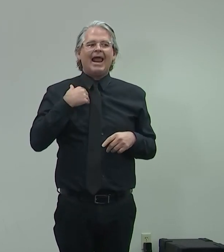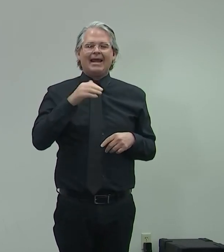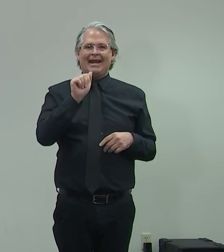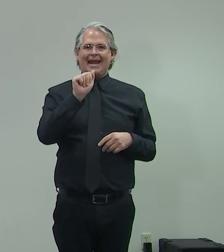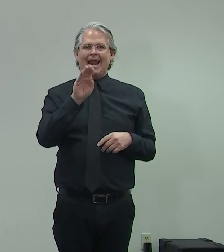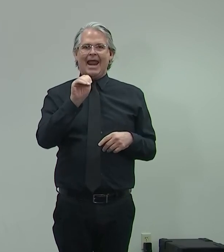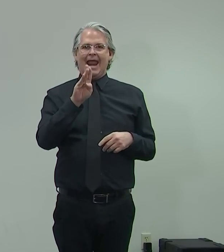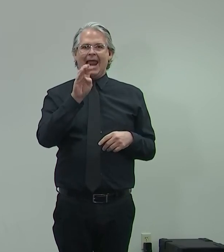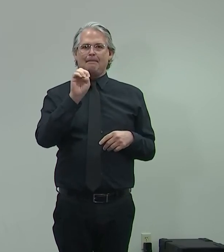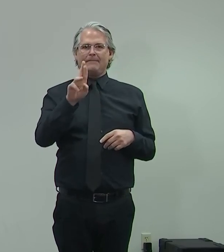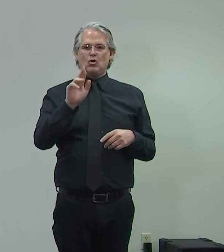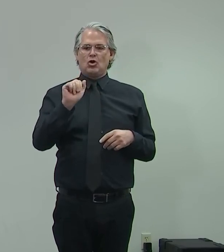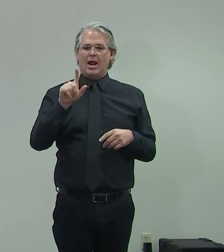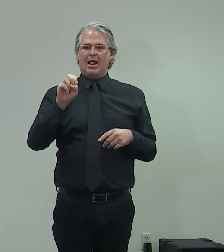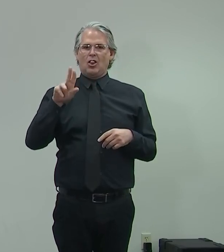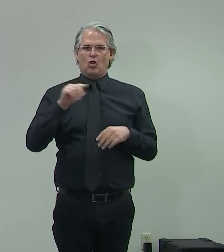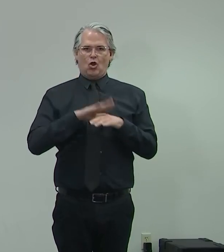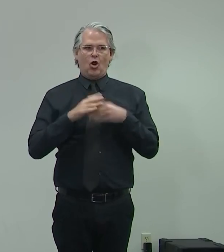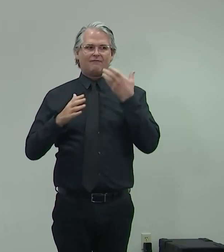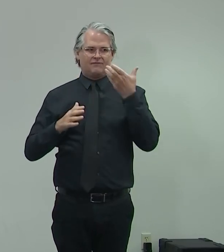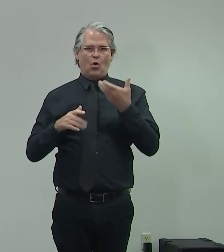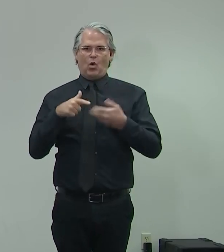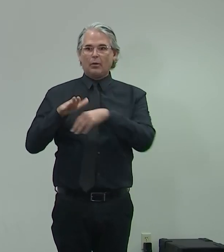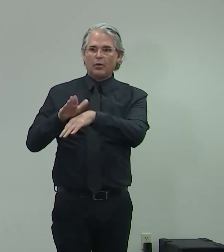We are working with all of our school districts.